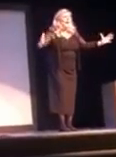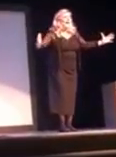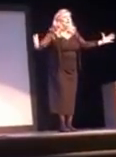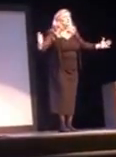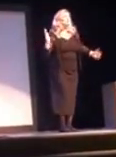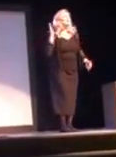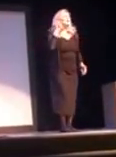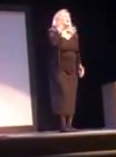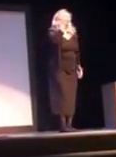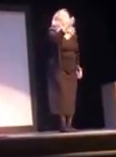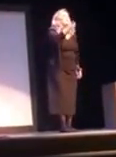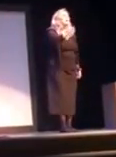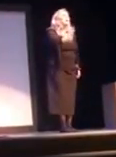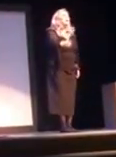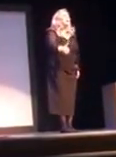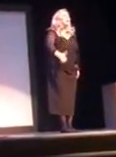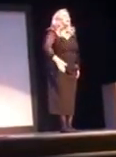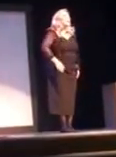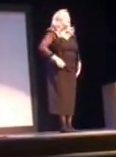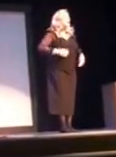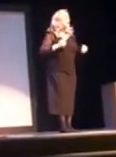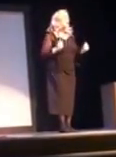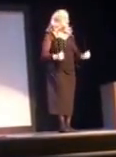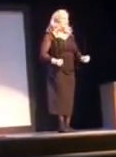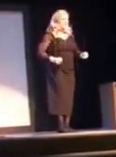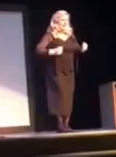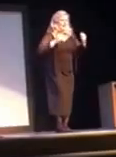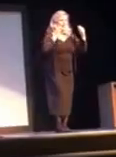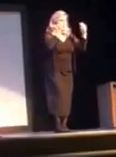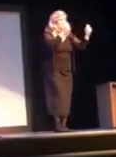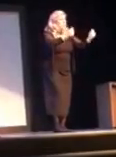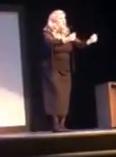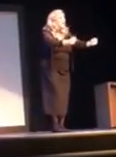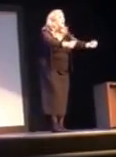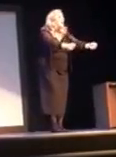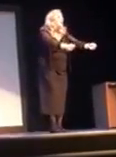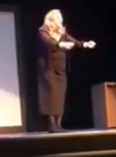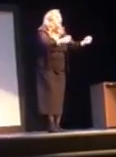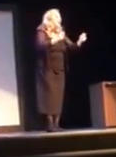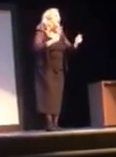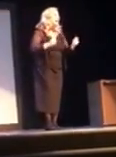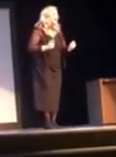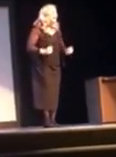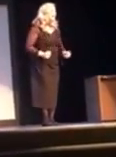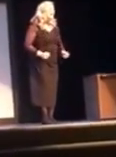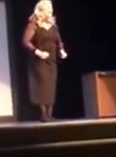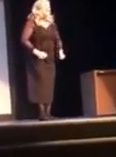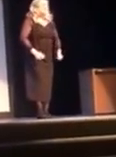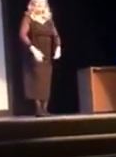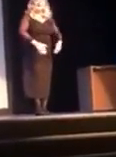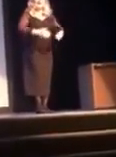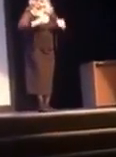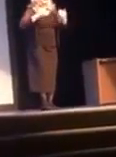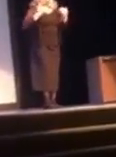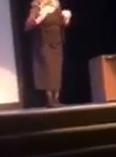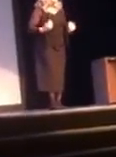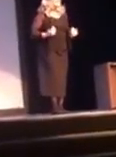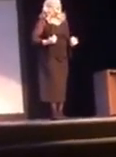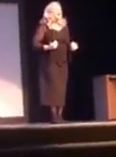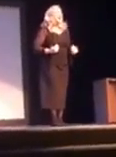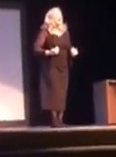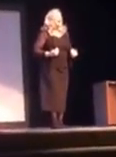Great will be your reward. But